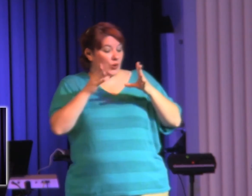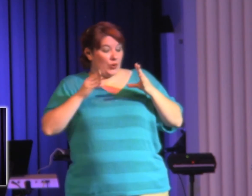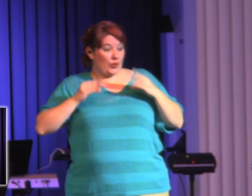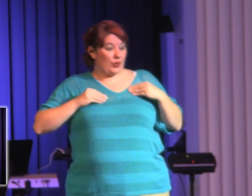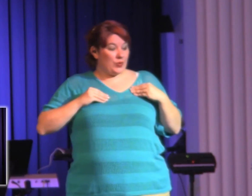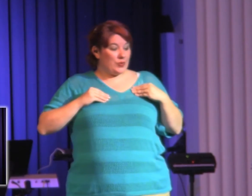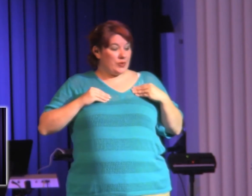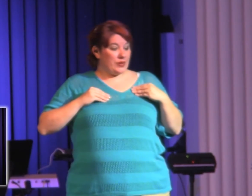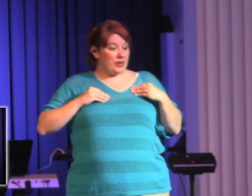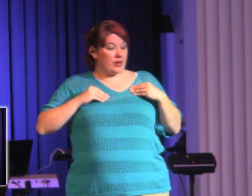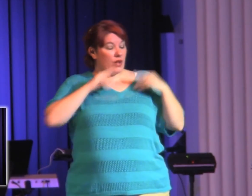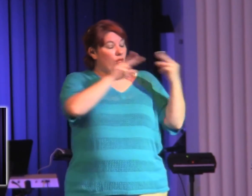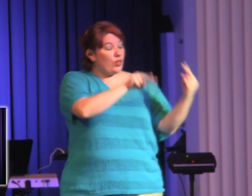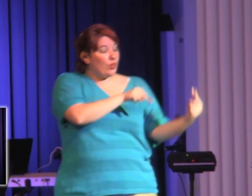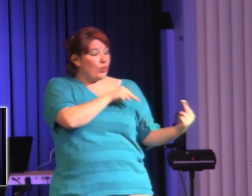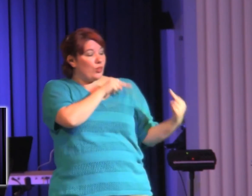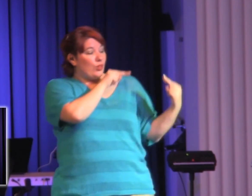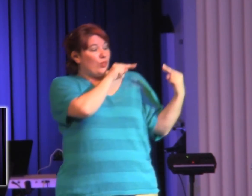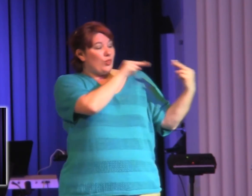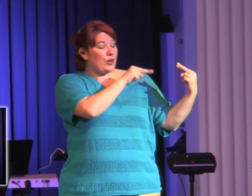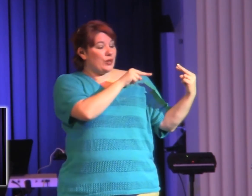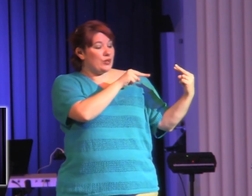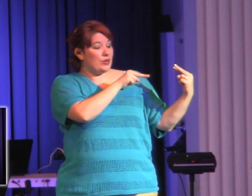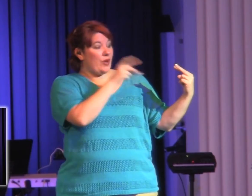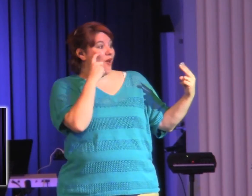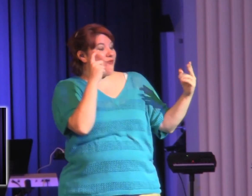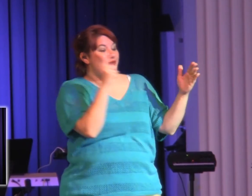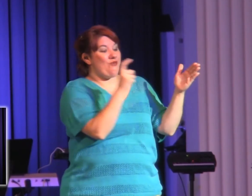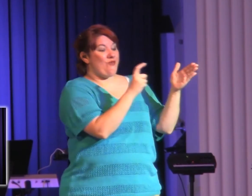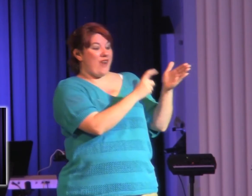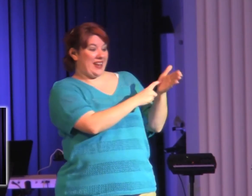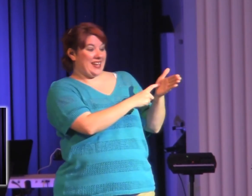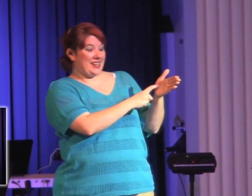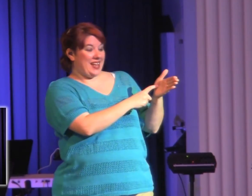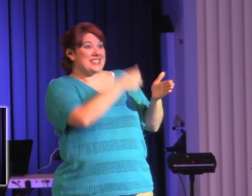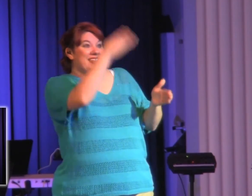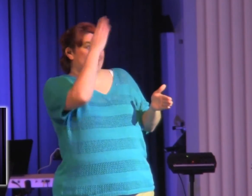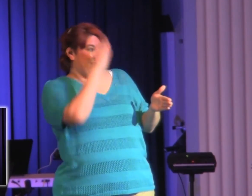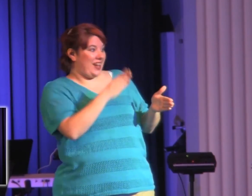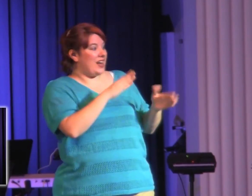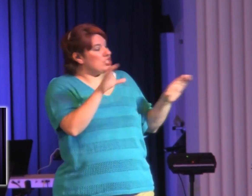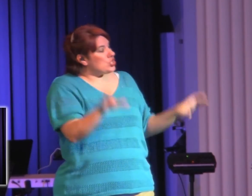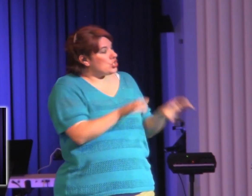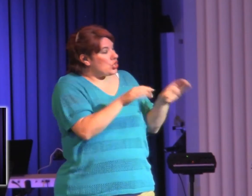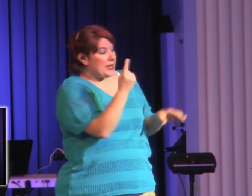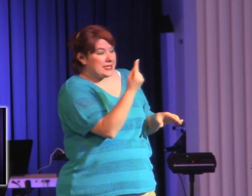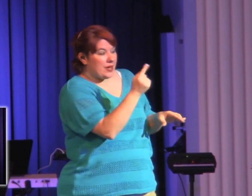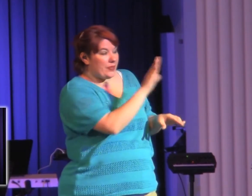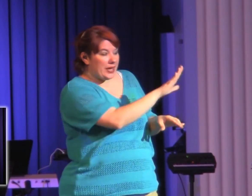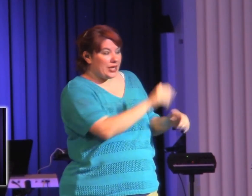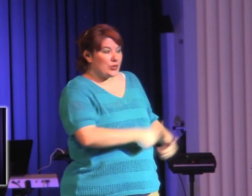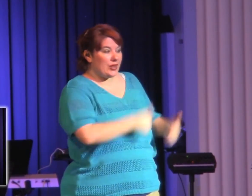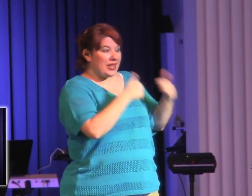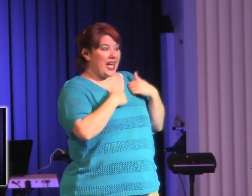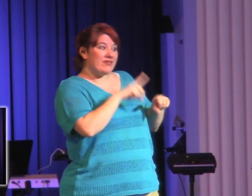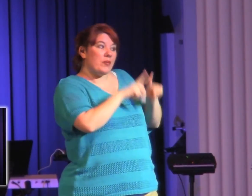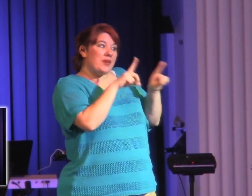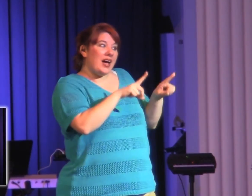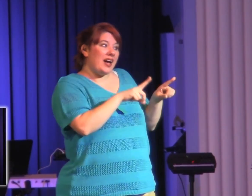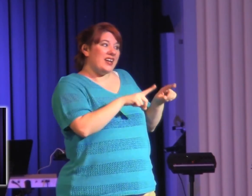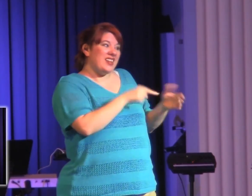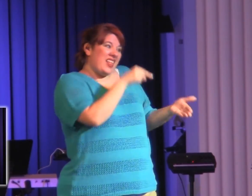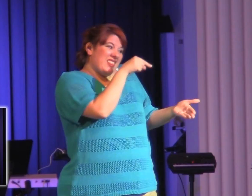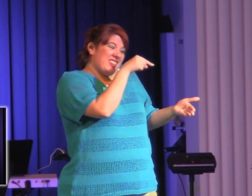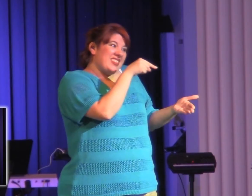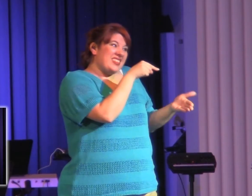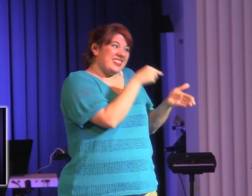Man, God has just done some incredible things in you. But man, you've got to brush your teeth on a regular basis. I mean, you know, sometimes you need somebody who loves you enough to tell you